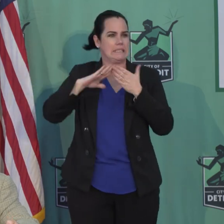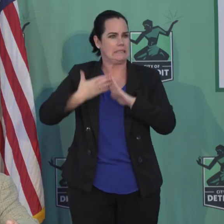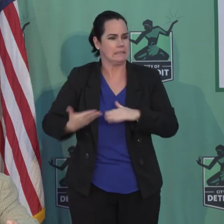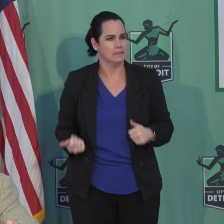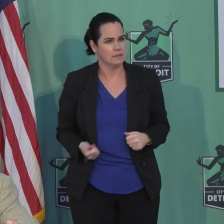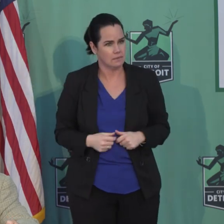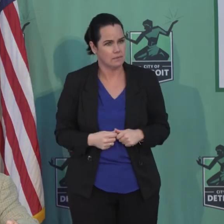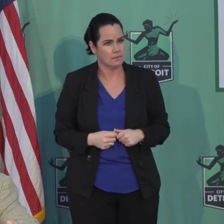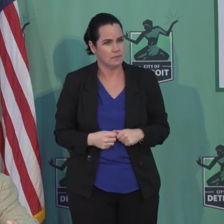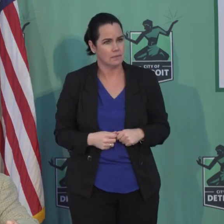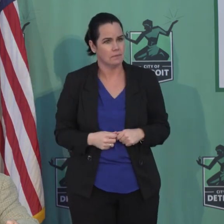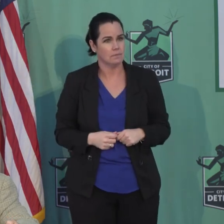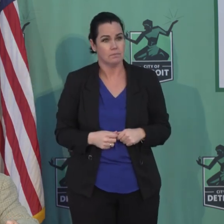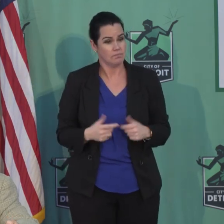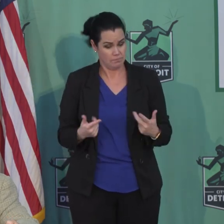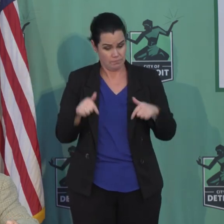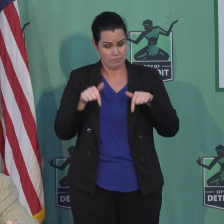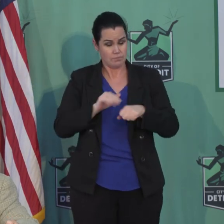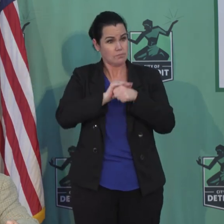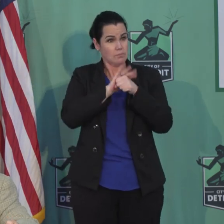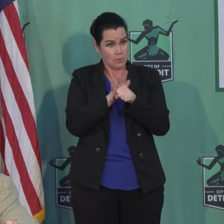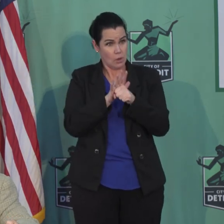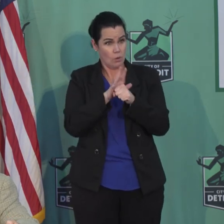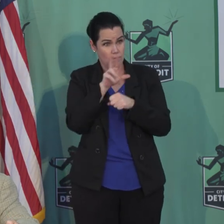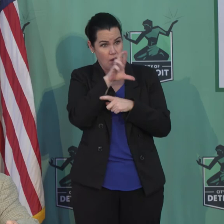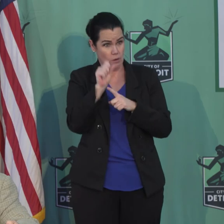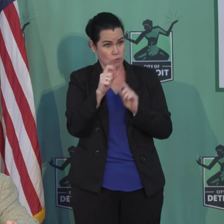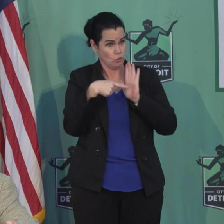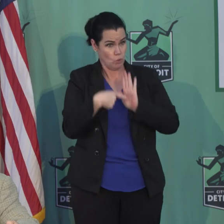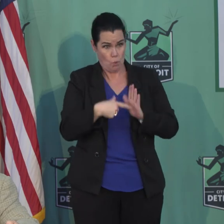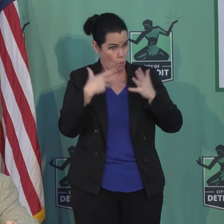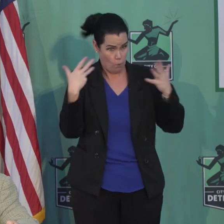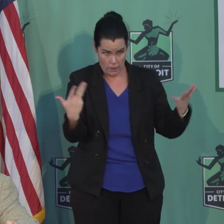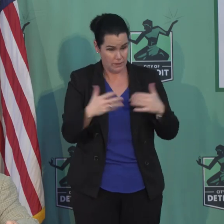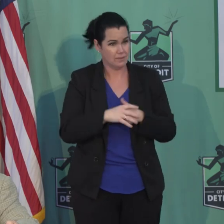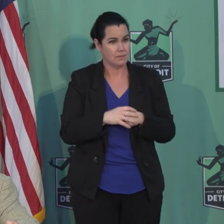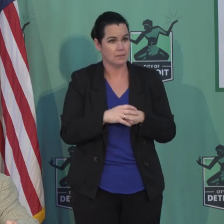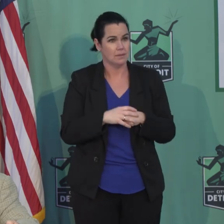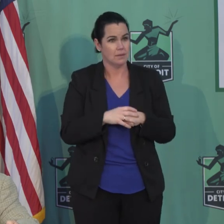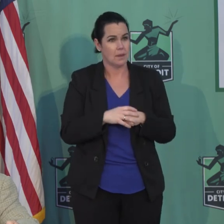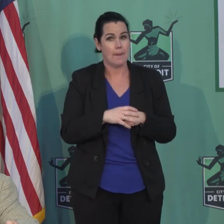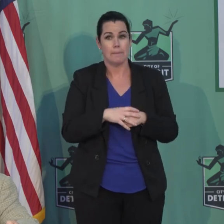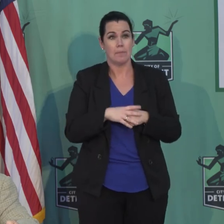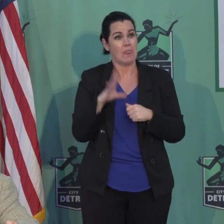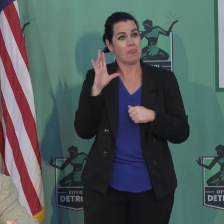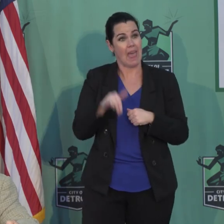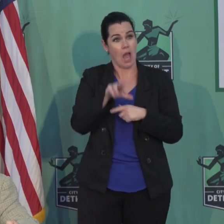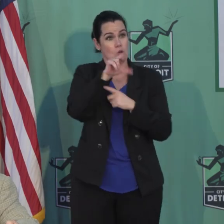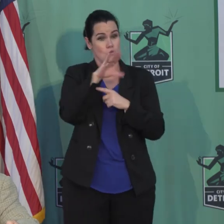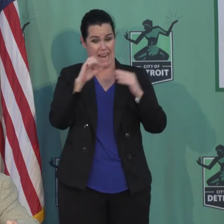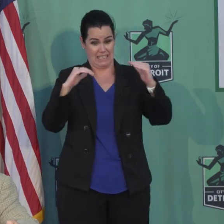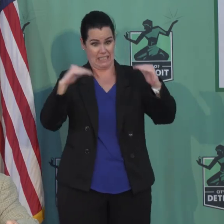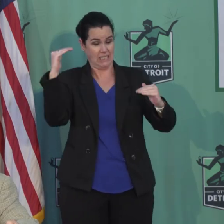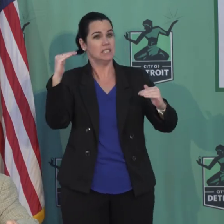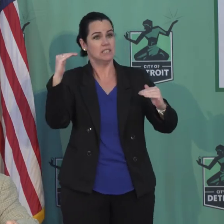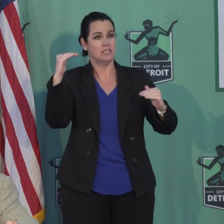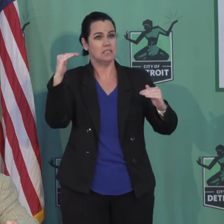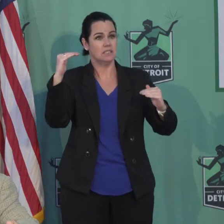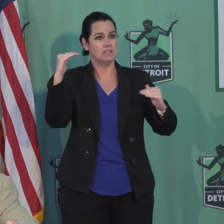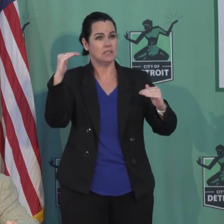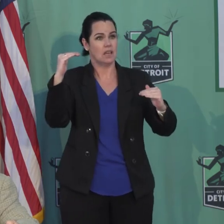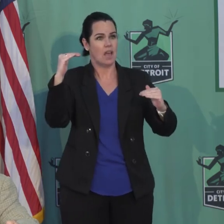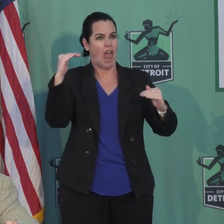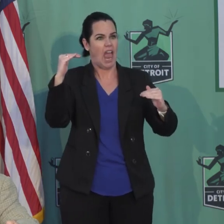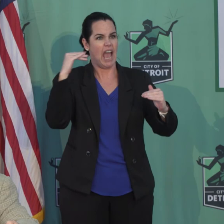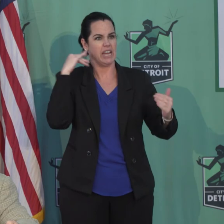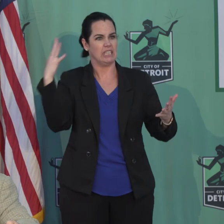the coronavirus is doing is exacerbating the racial health gap that has existed